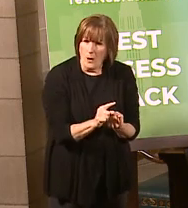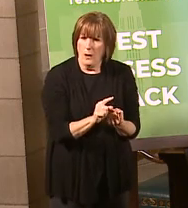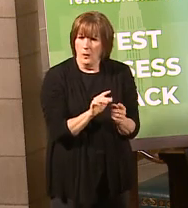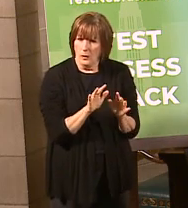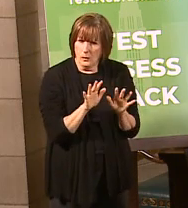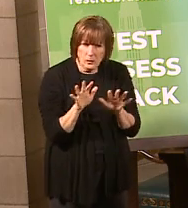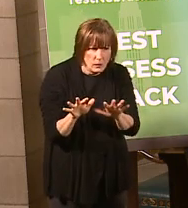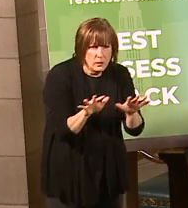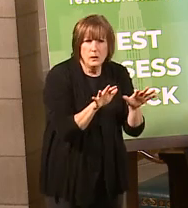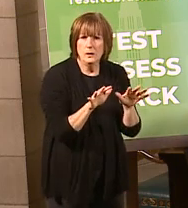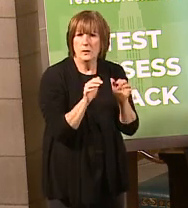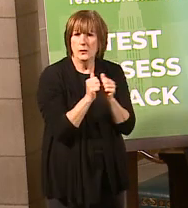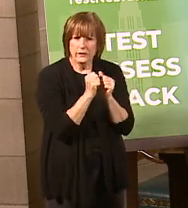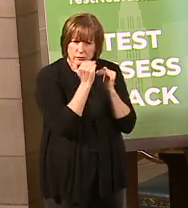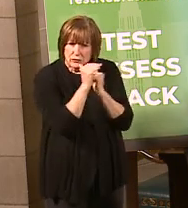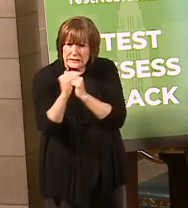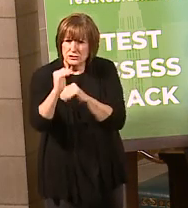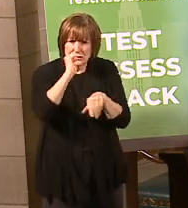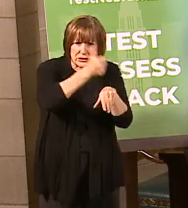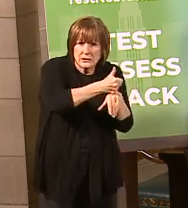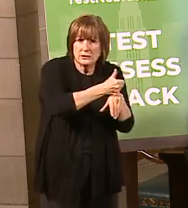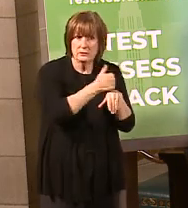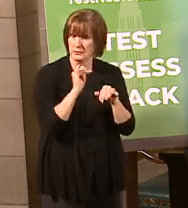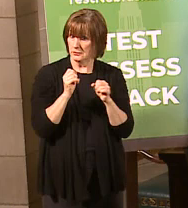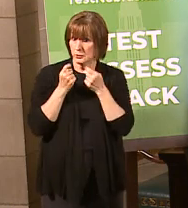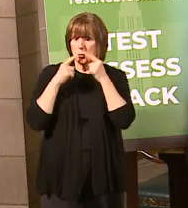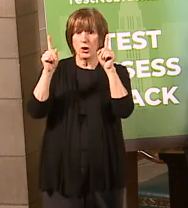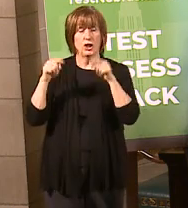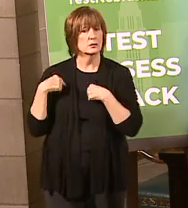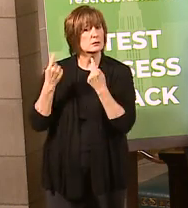with the restrictions we put in place, and it's worked.